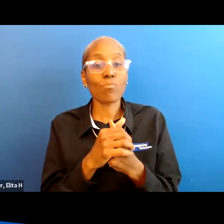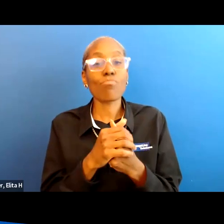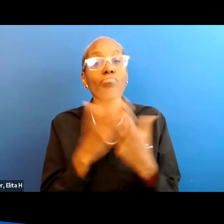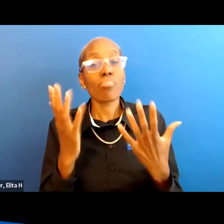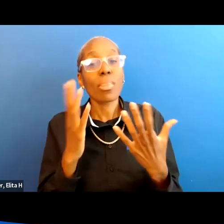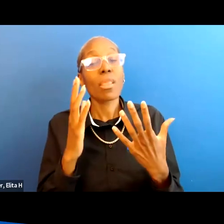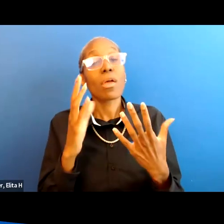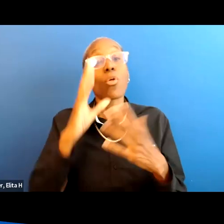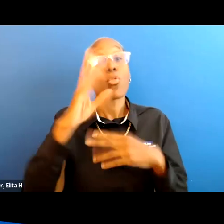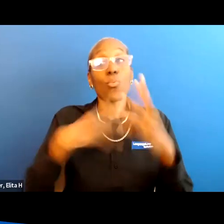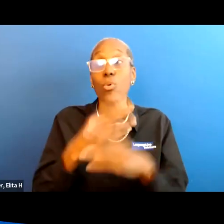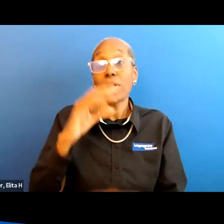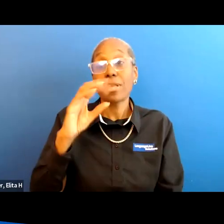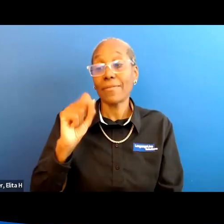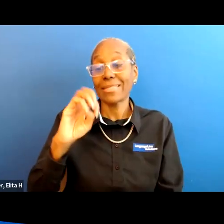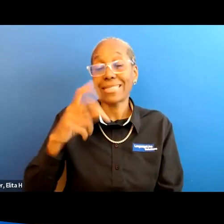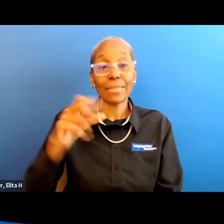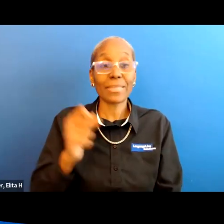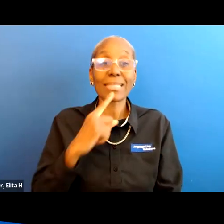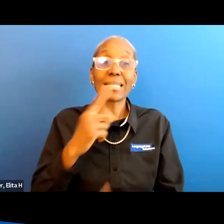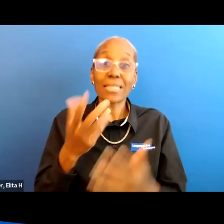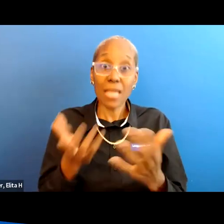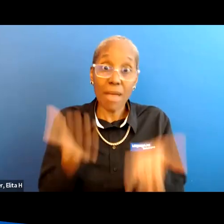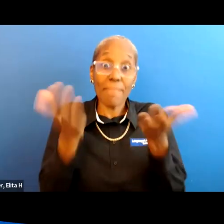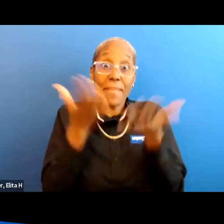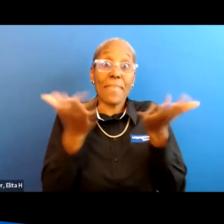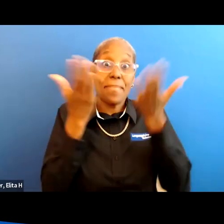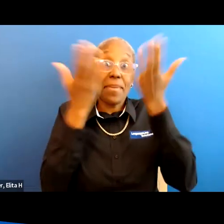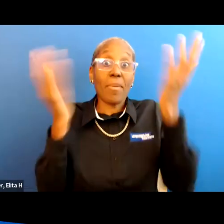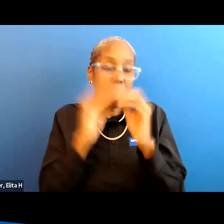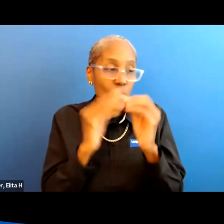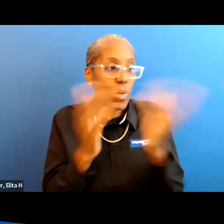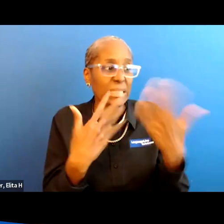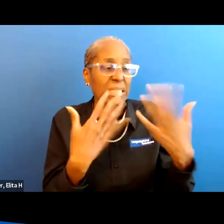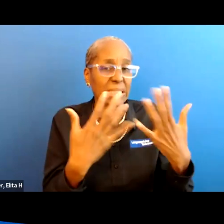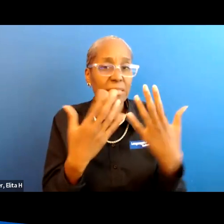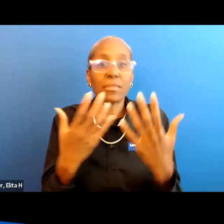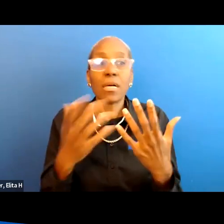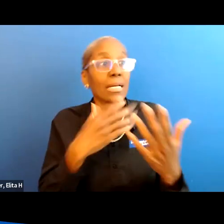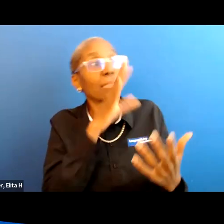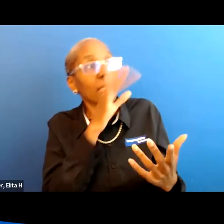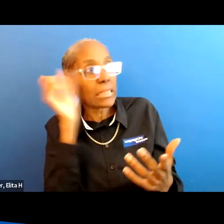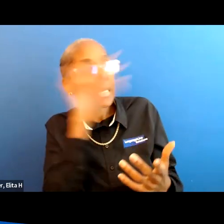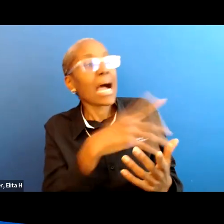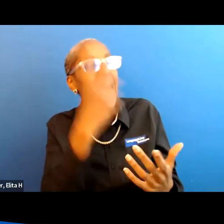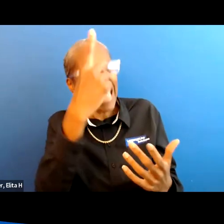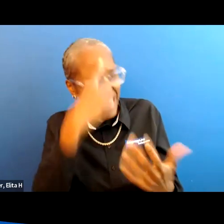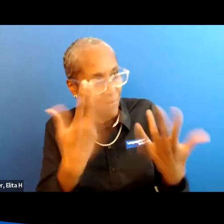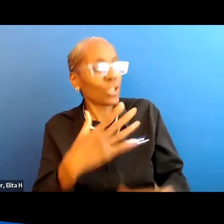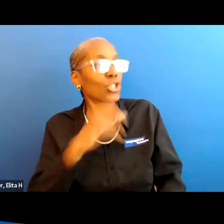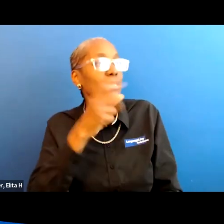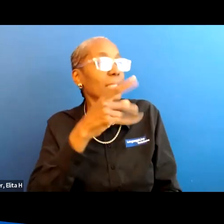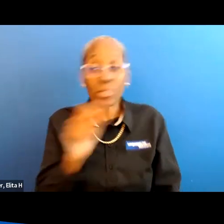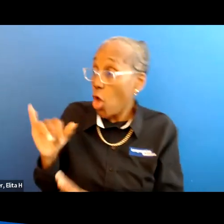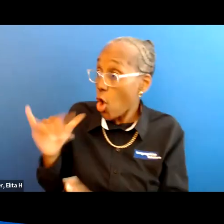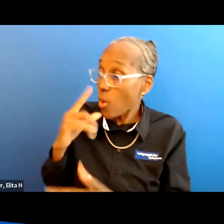in the world of sepsis we always say bring it up bring it up bring it up everybody who comes into the room i think i might be having sepsis so they'll